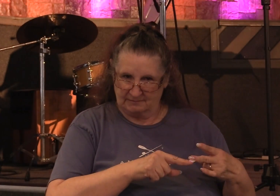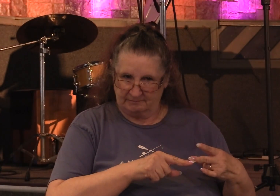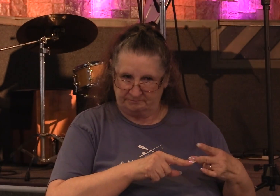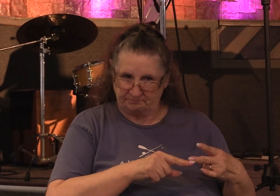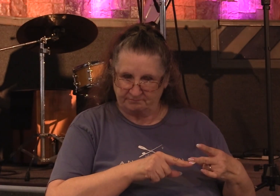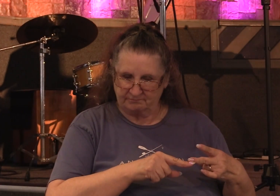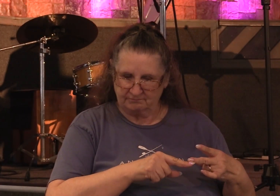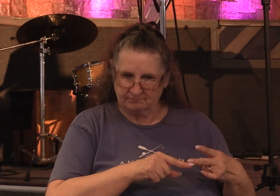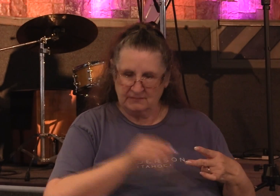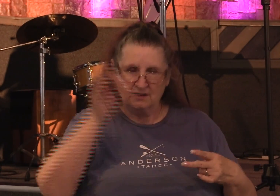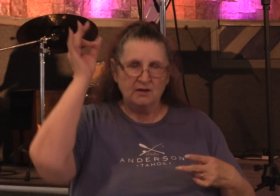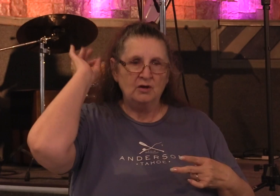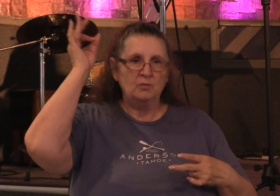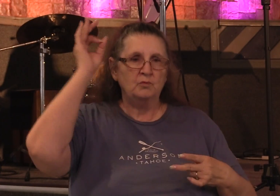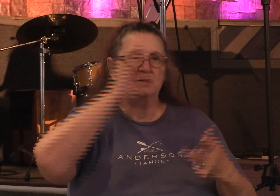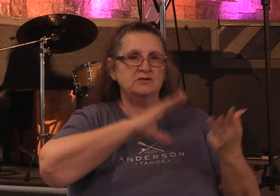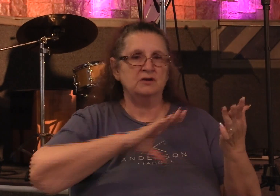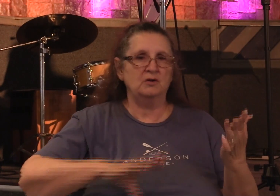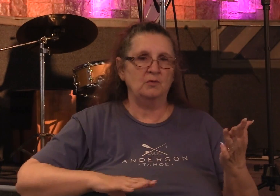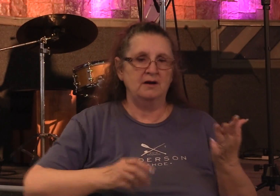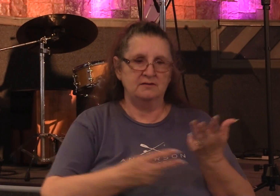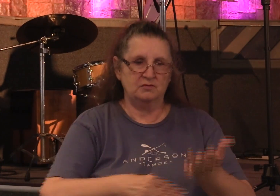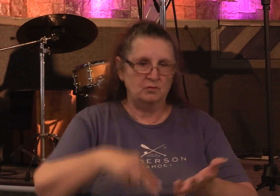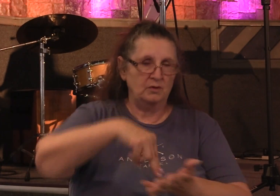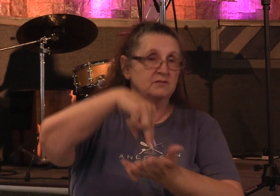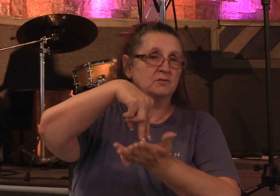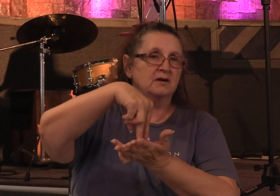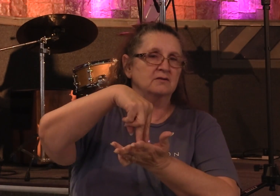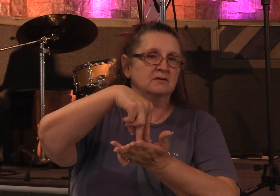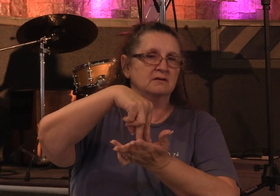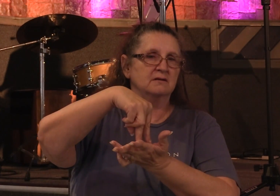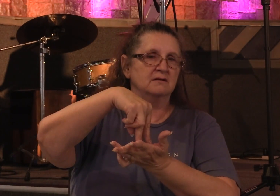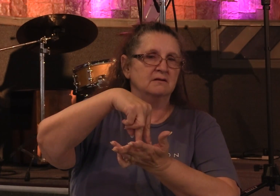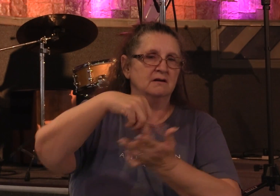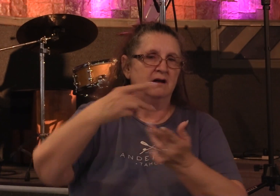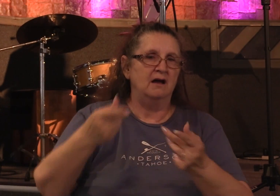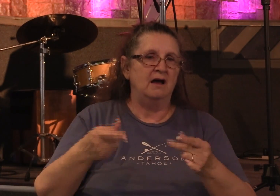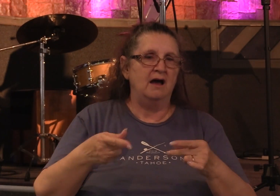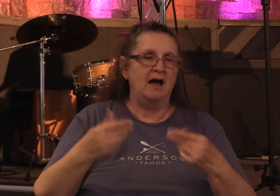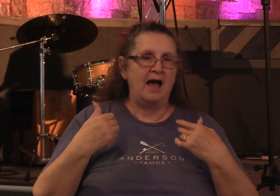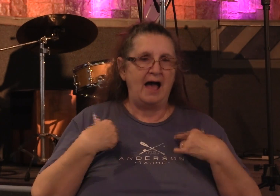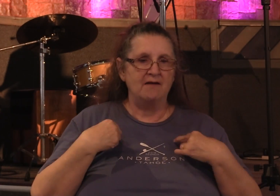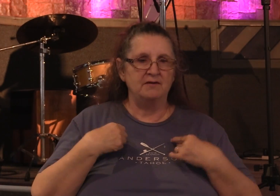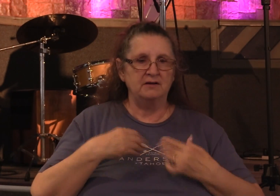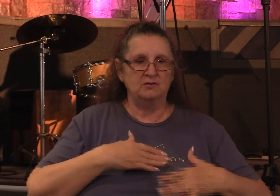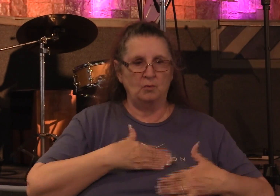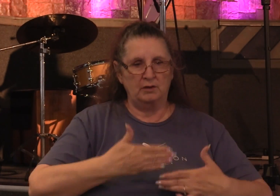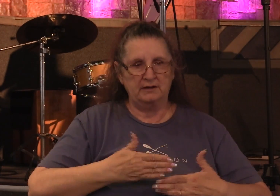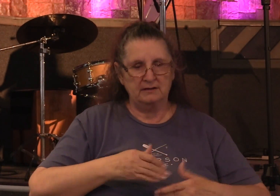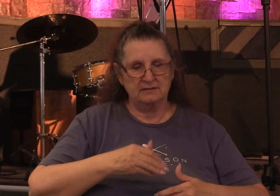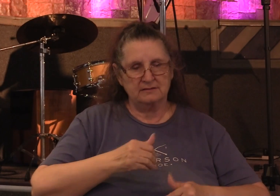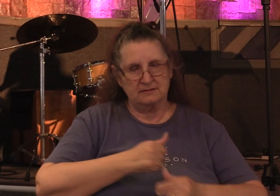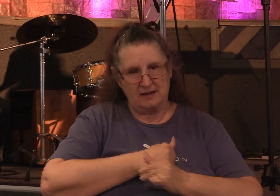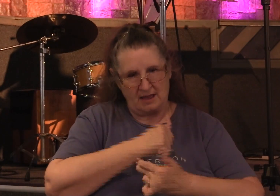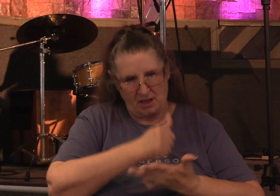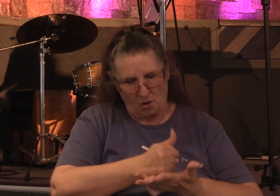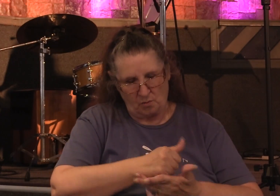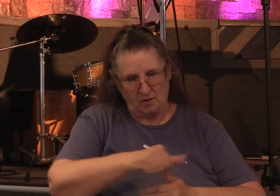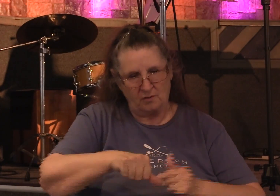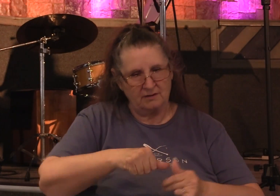Preaching Christ, His resurrection, and having a willingness to help one another even if it costed them